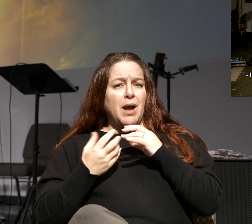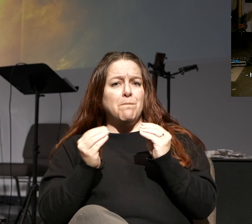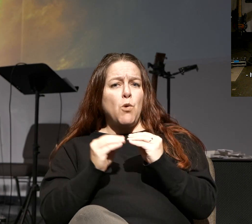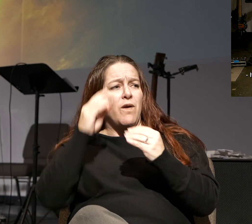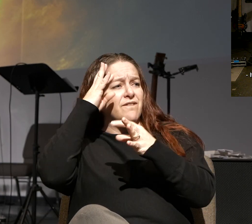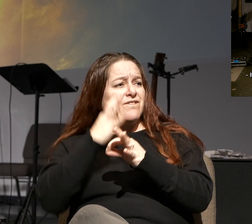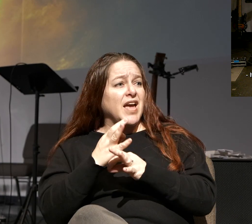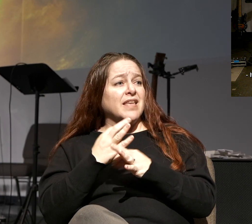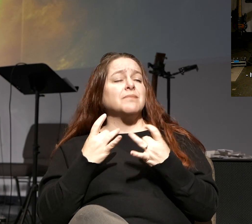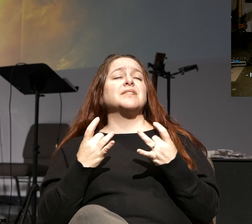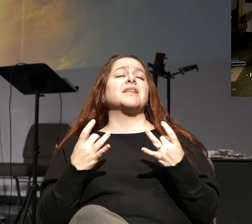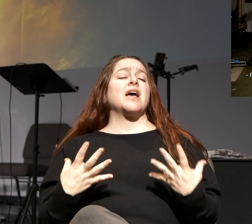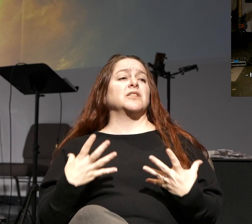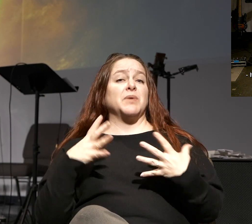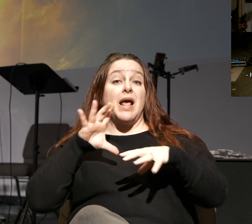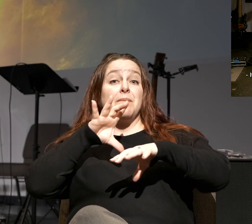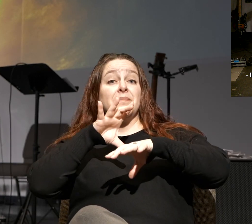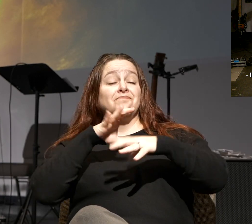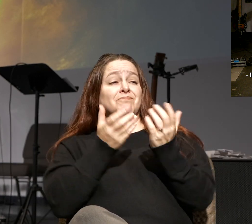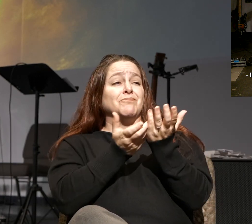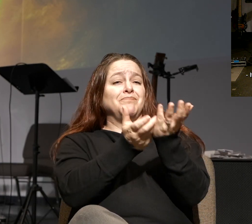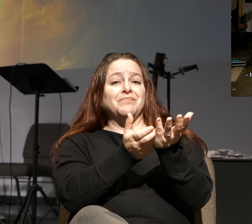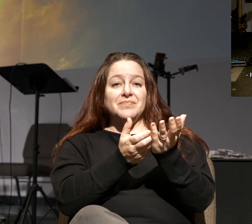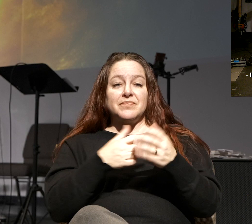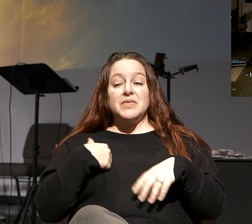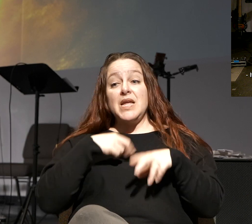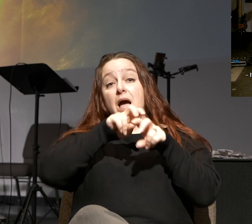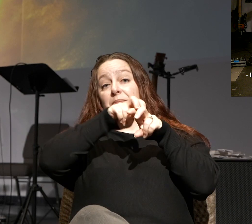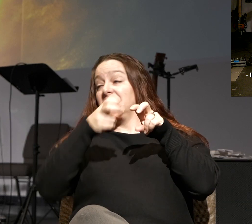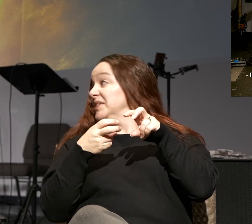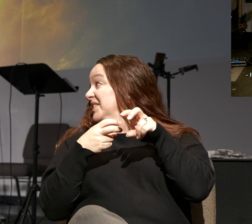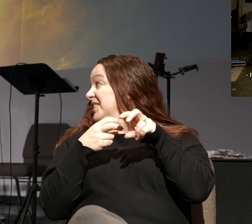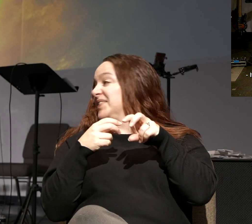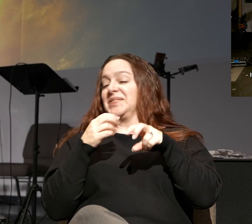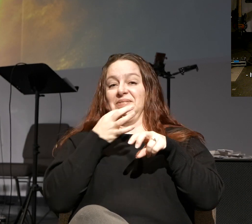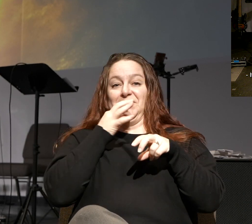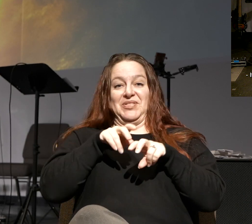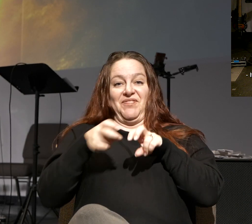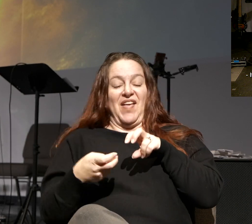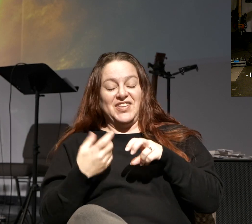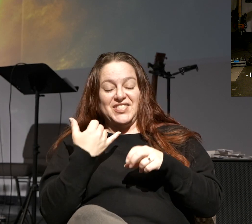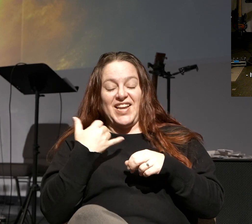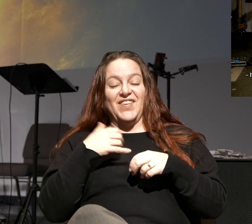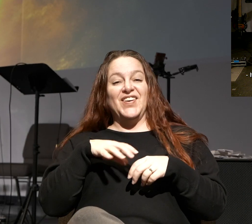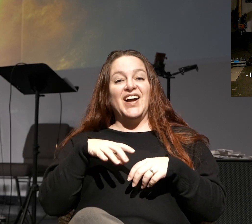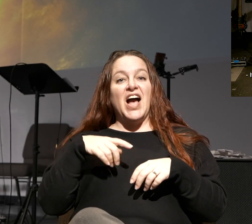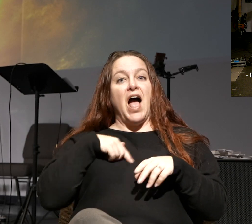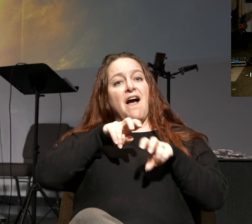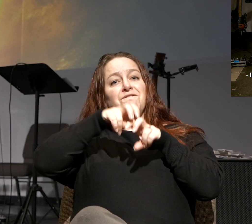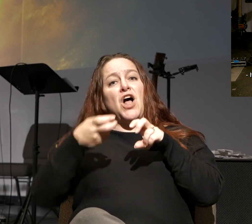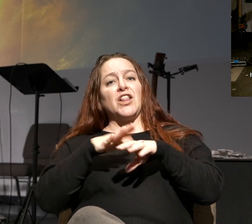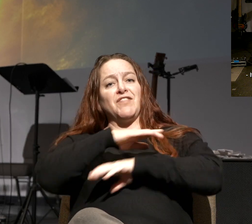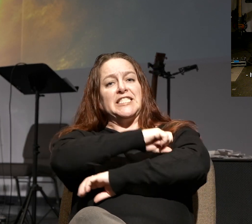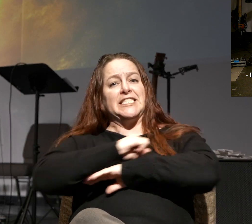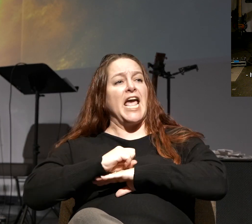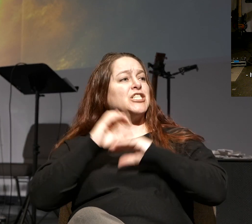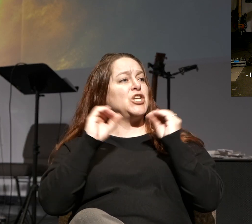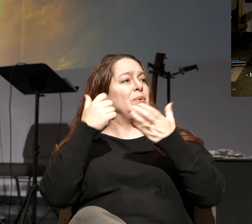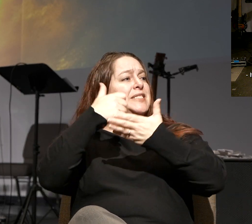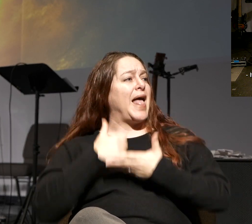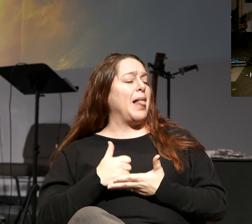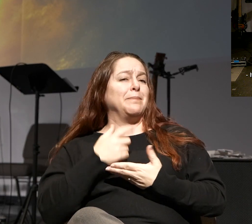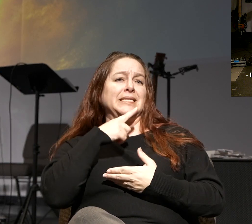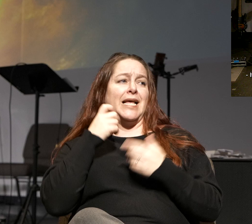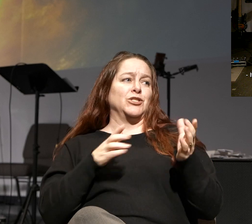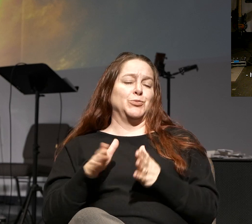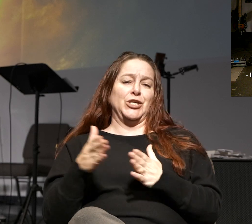I'm clinging to you. I'm falling off of the cliff. I almost fell right then. I'm falling off the stage, and nobody will help me in